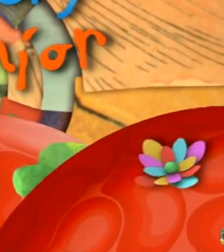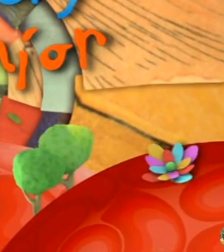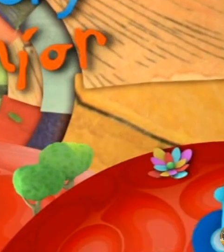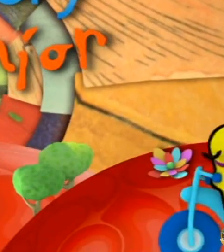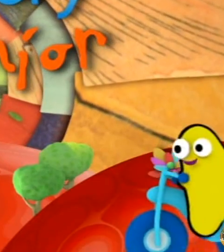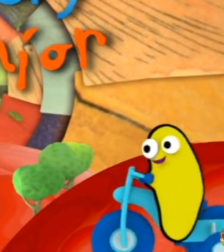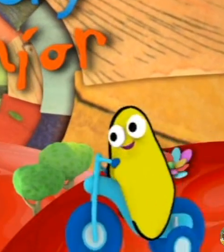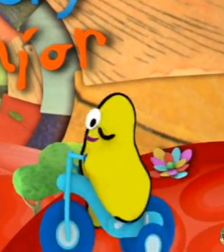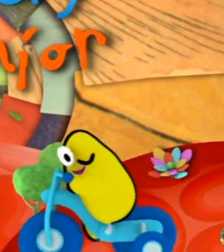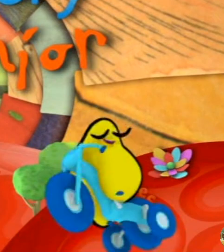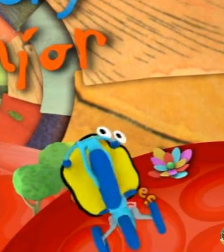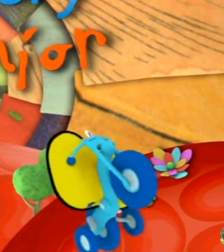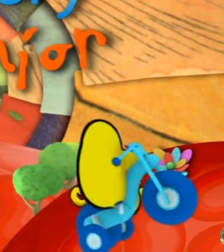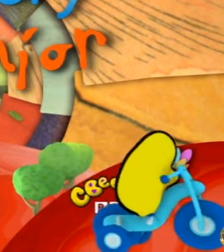Friday at 5.45 on Sleep Evening.